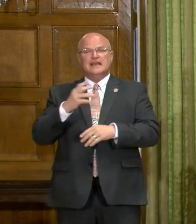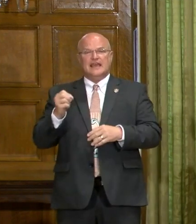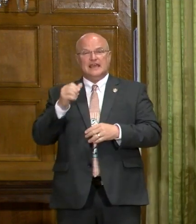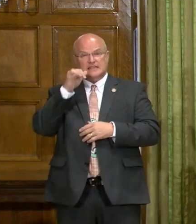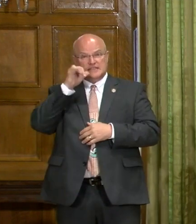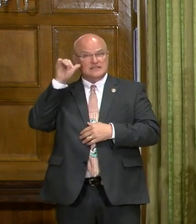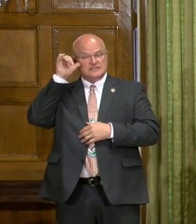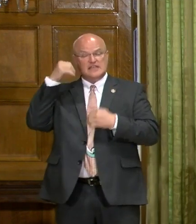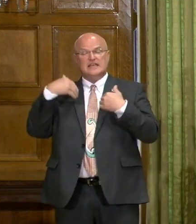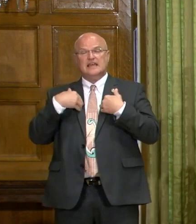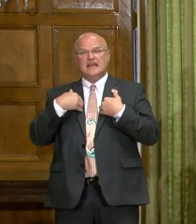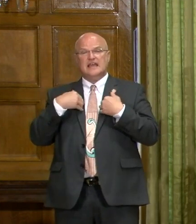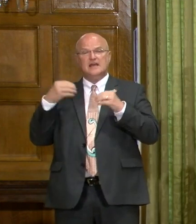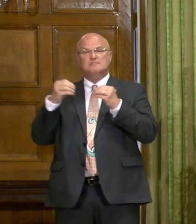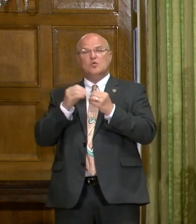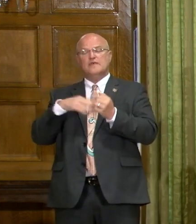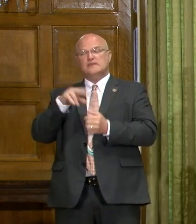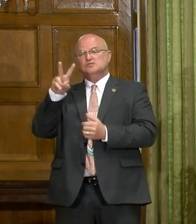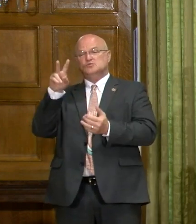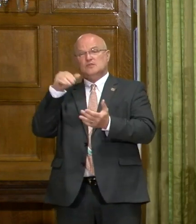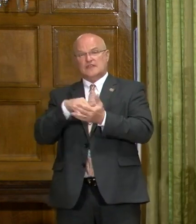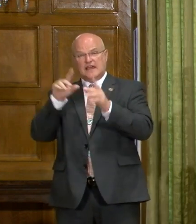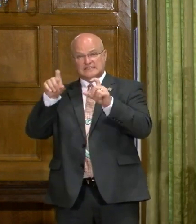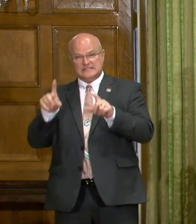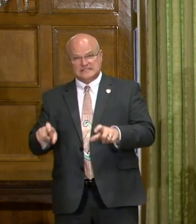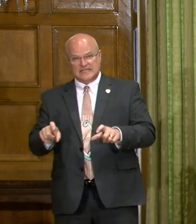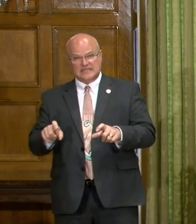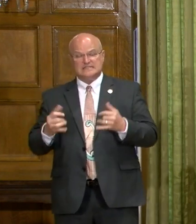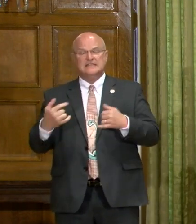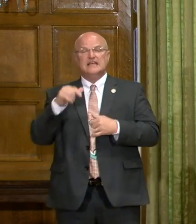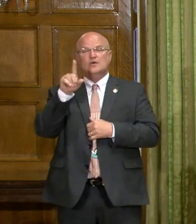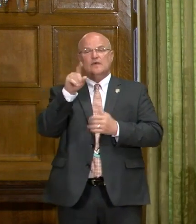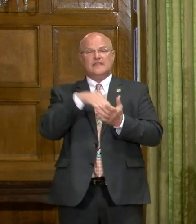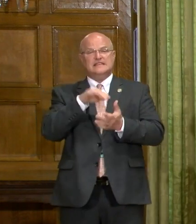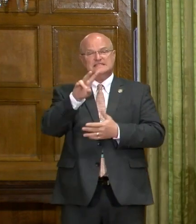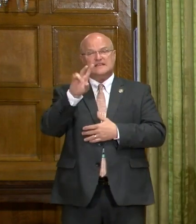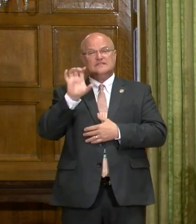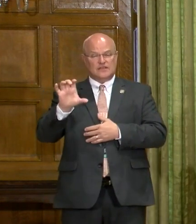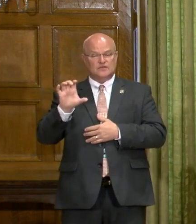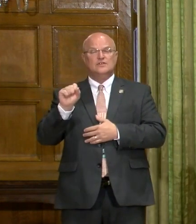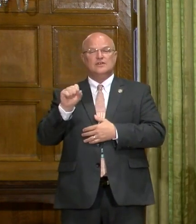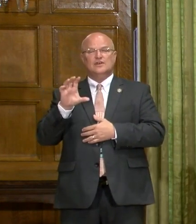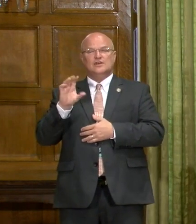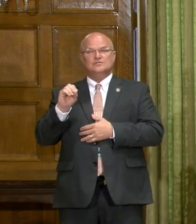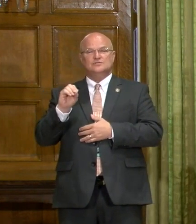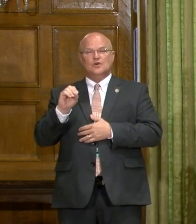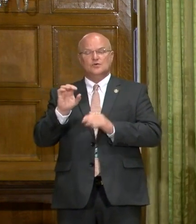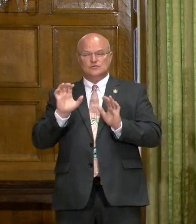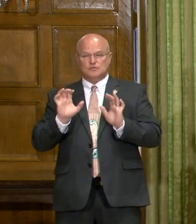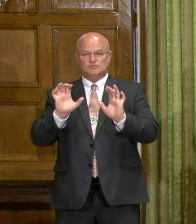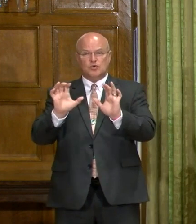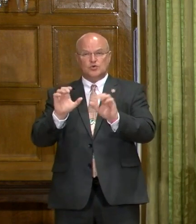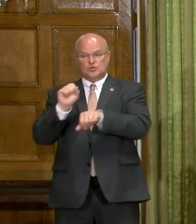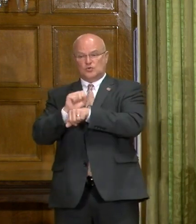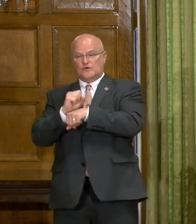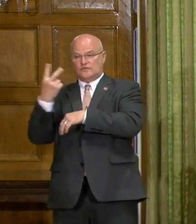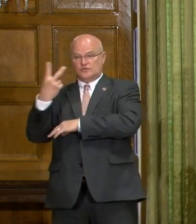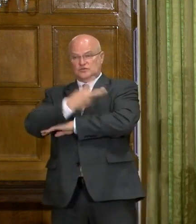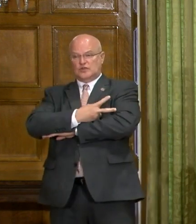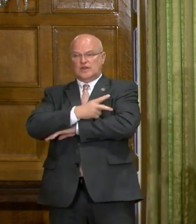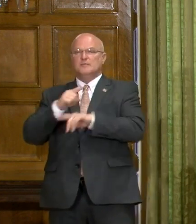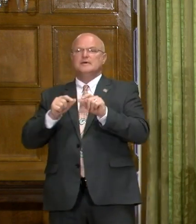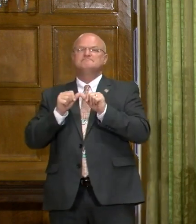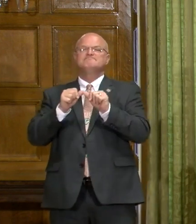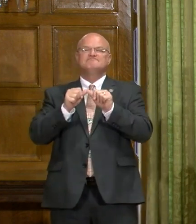yesterday we had over 2,000 tests. Today over 1,700 tests. So the surge not only worked for those two